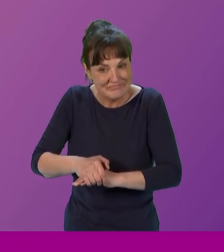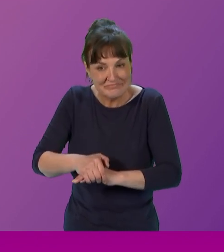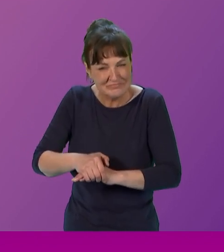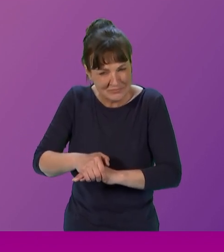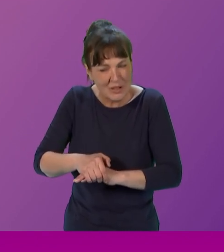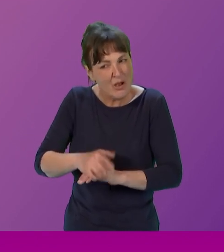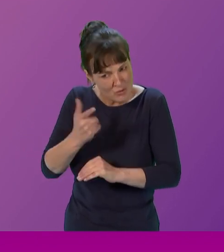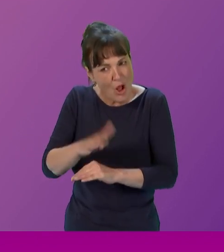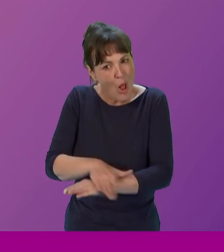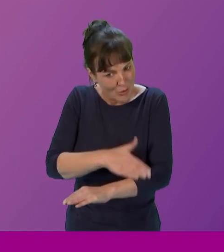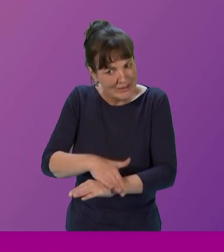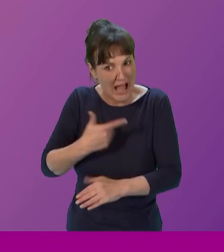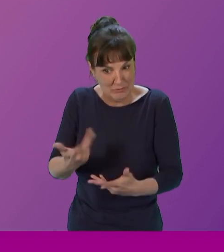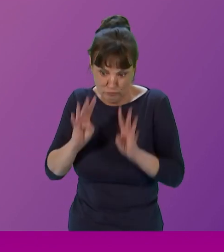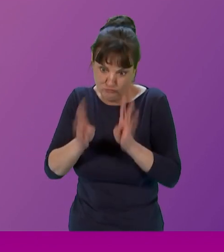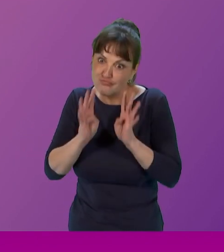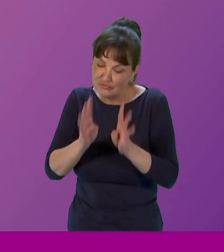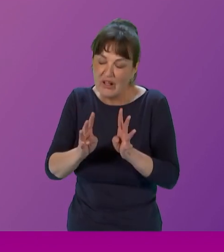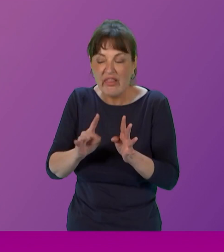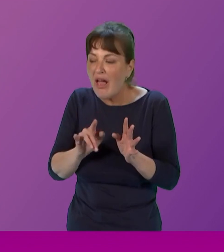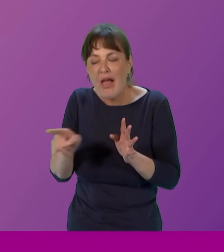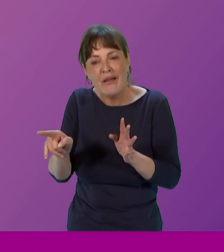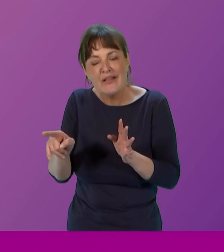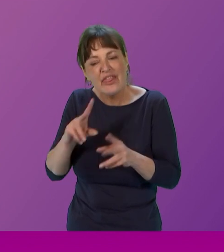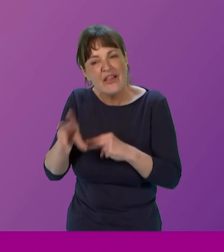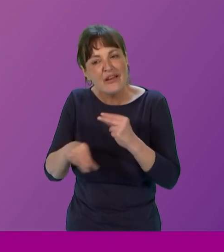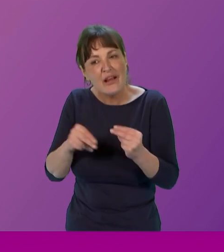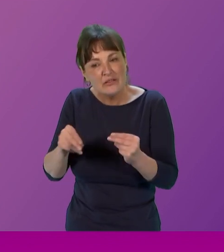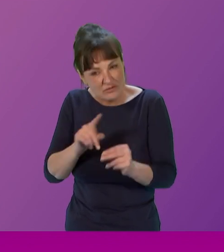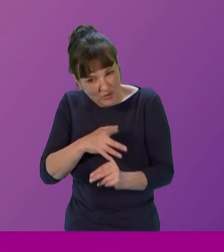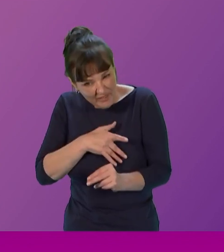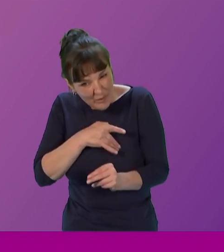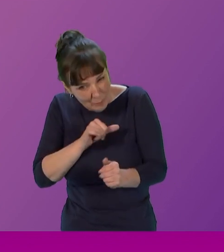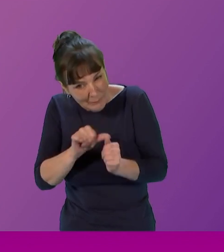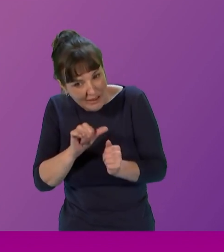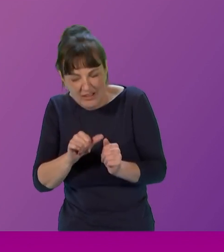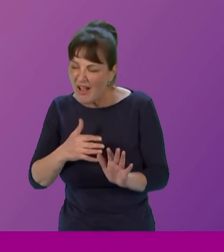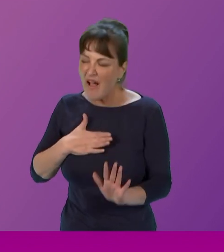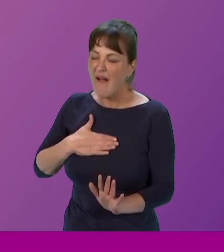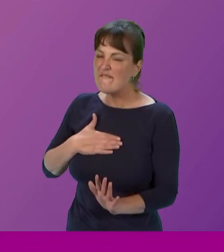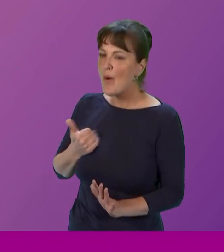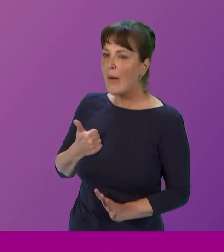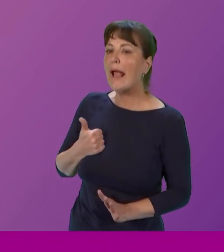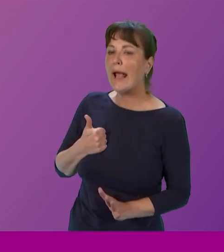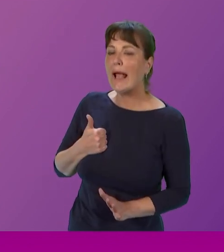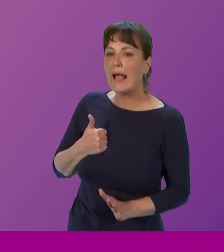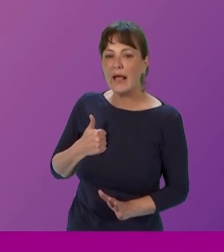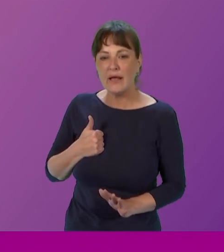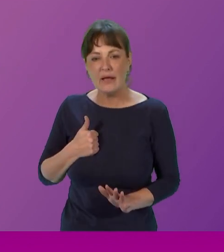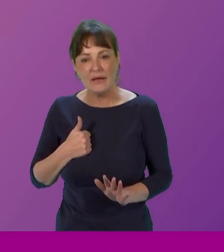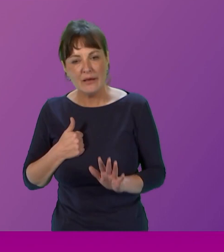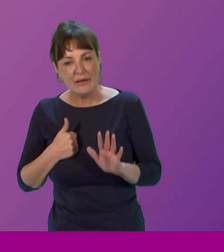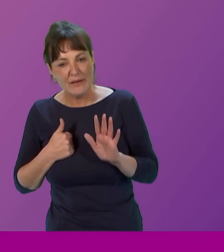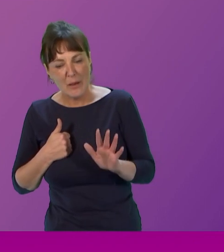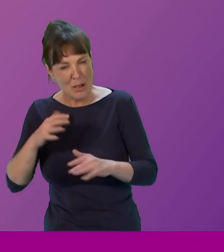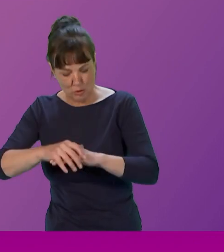And then she said, are you feeling better? said, yeah, I'm feeling all right now. And don't forget. She held my hand all that time and